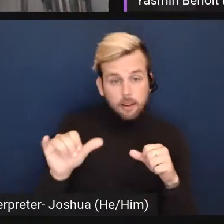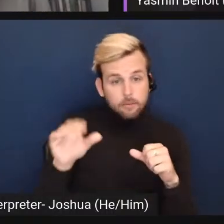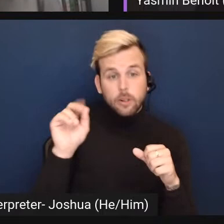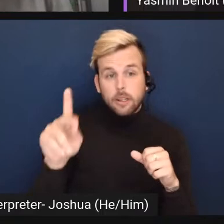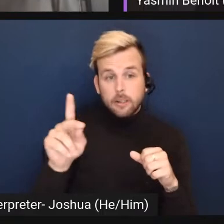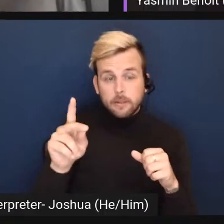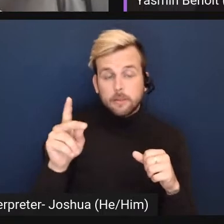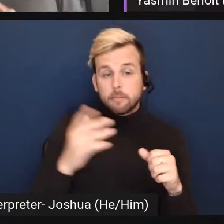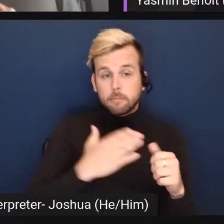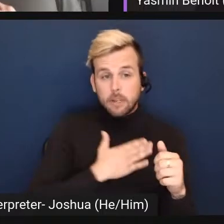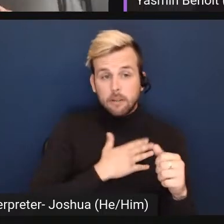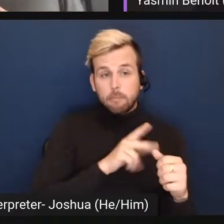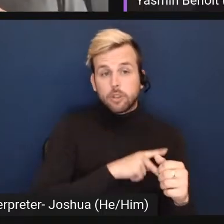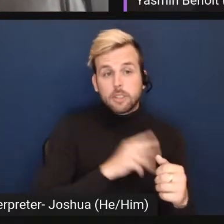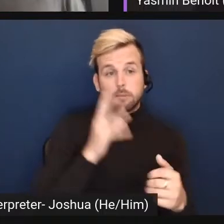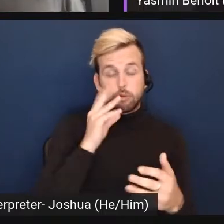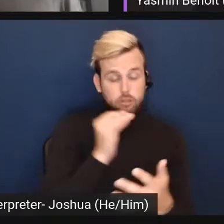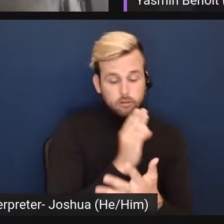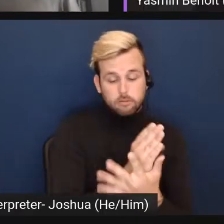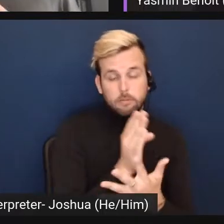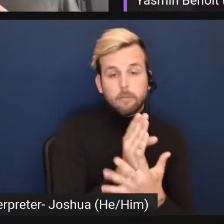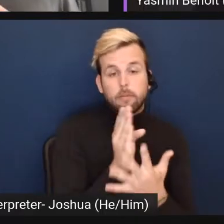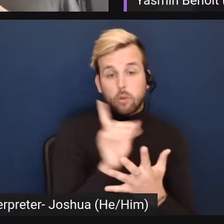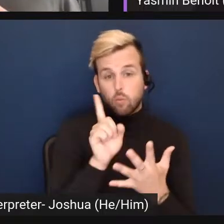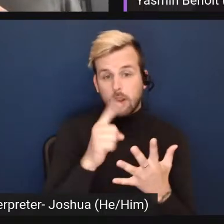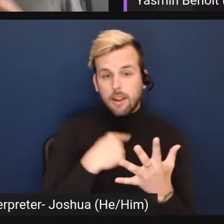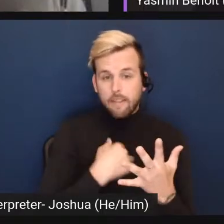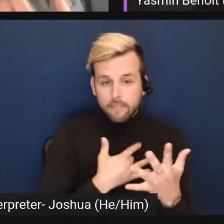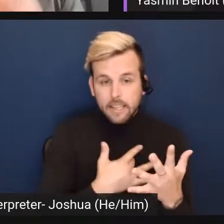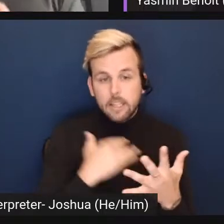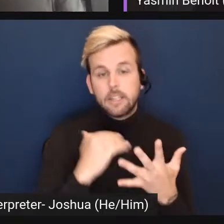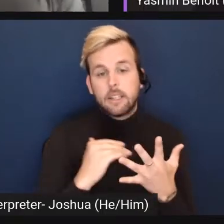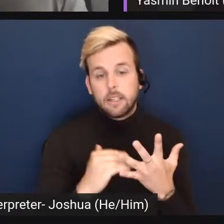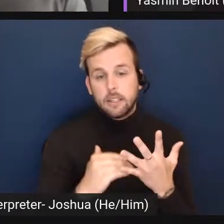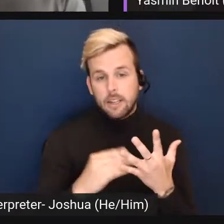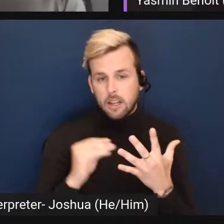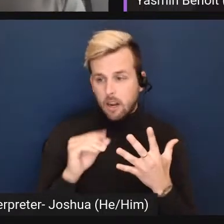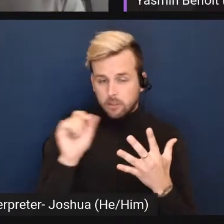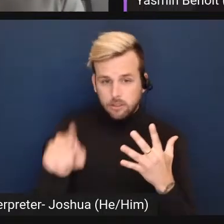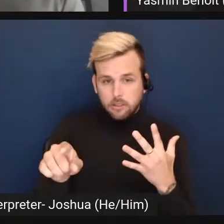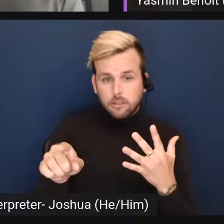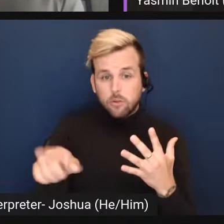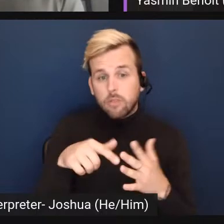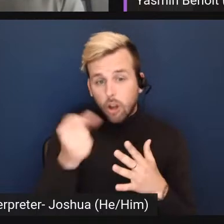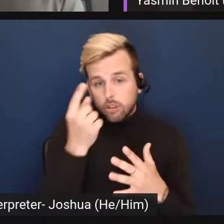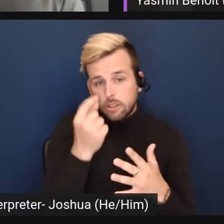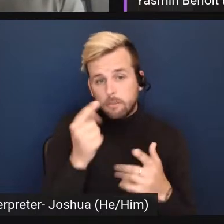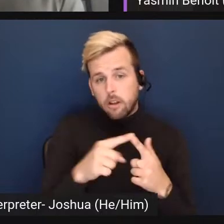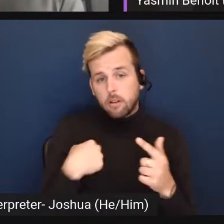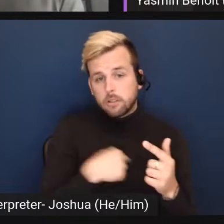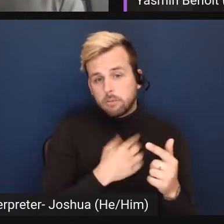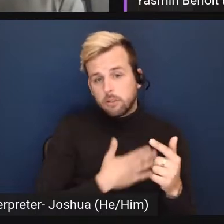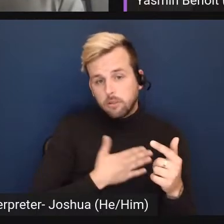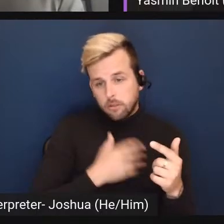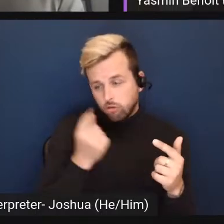here's my personal experience. Here's where I fit. And ask them to understand that about us.